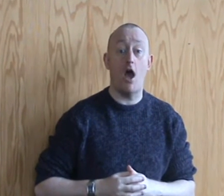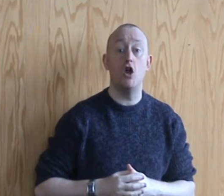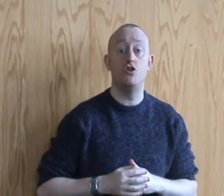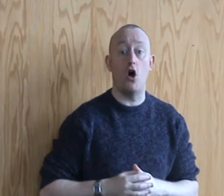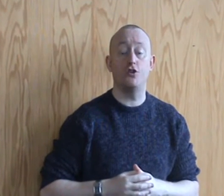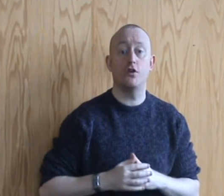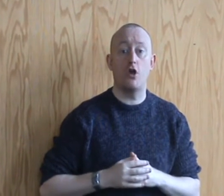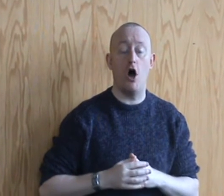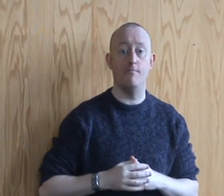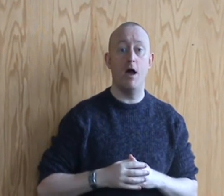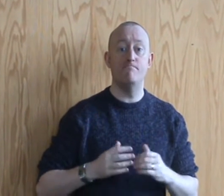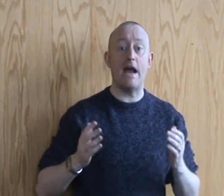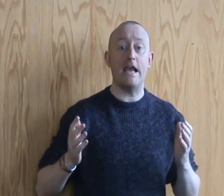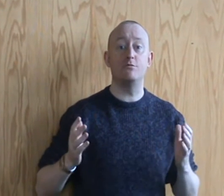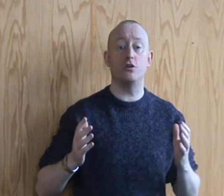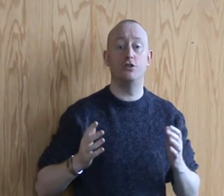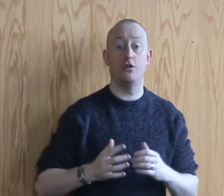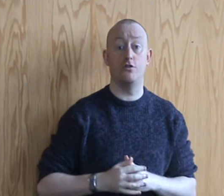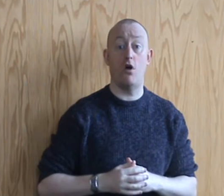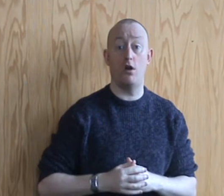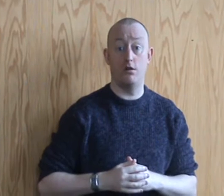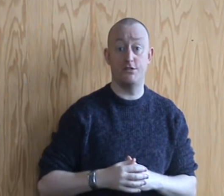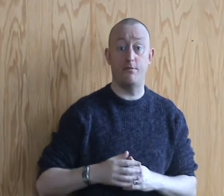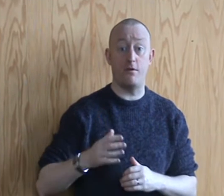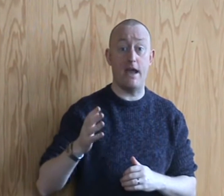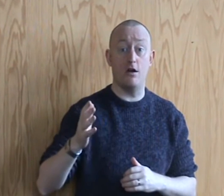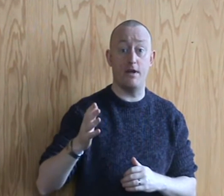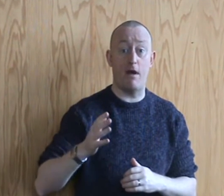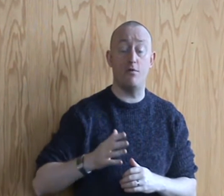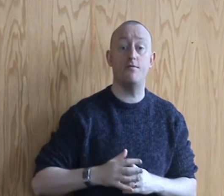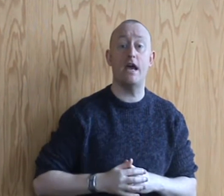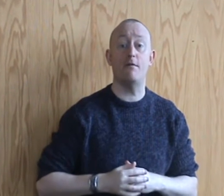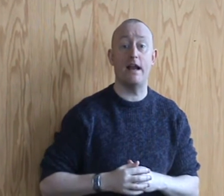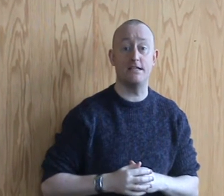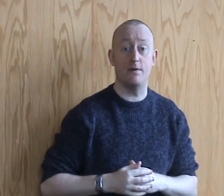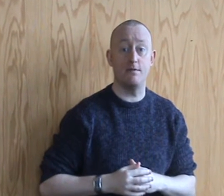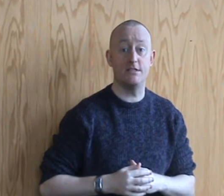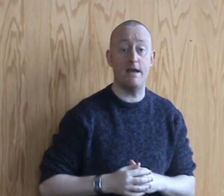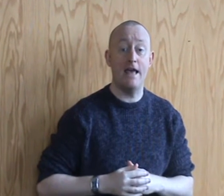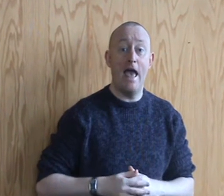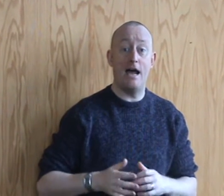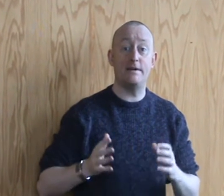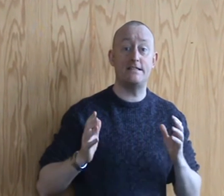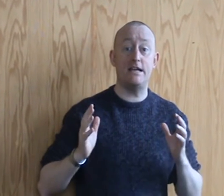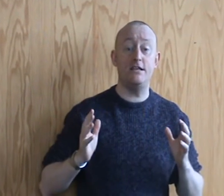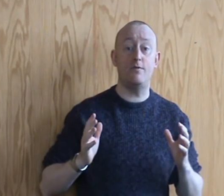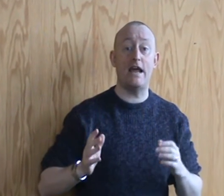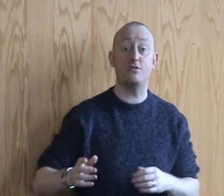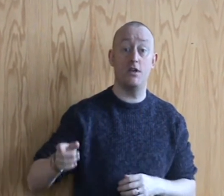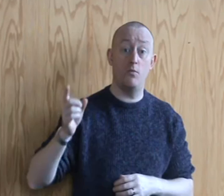.com. My name is Dr. Jonathan Royal, some of you may know me, my birth name is Alex William Smith and I'm excited to announce that there